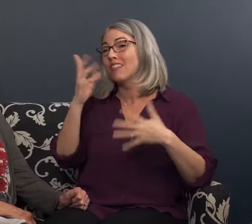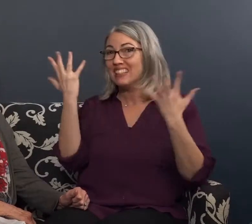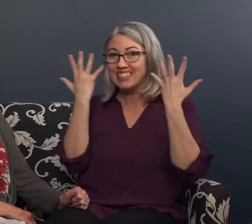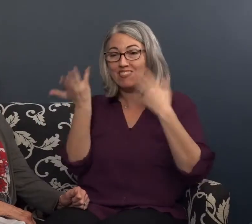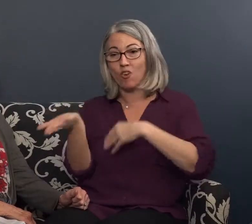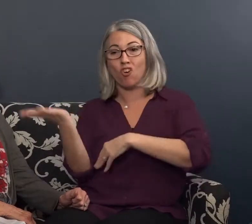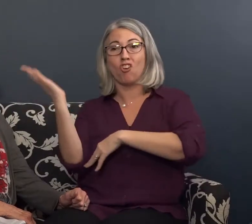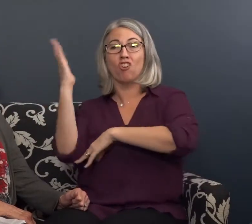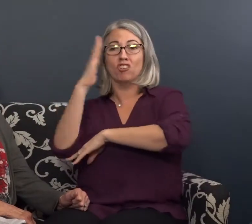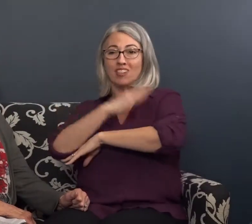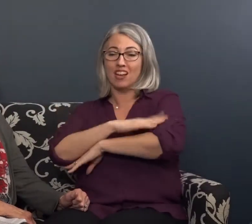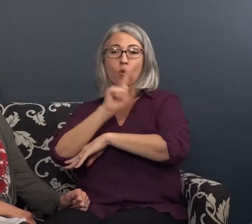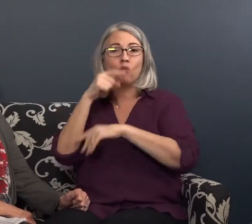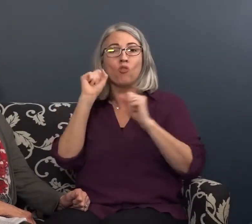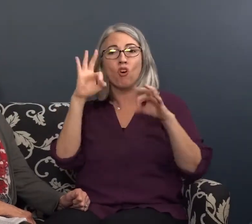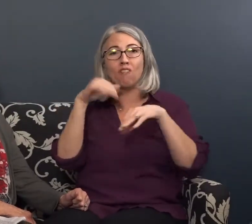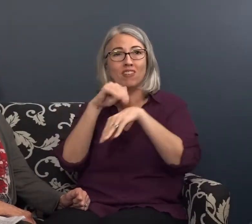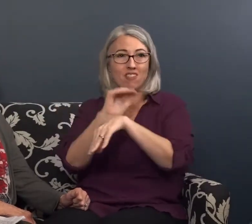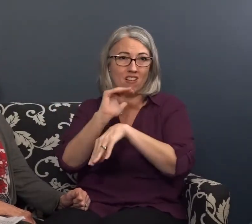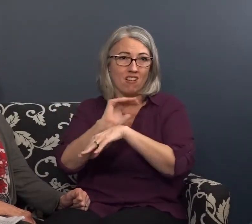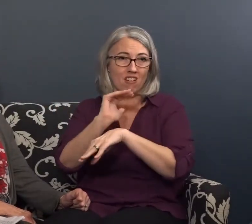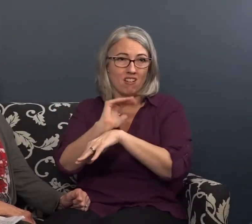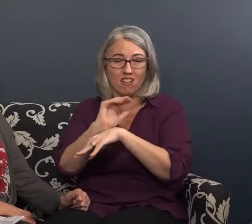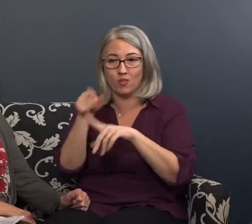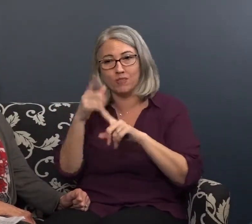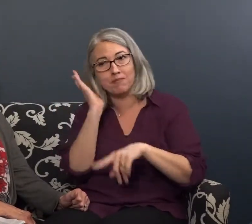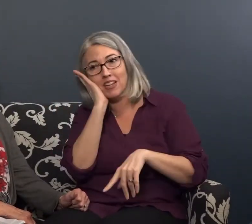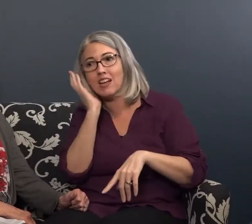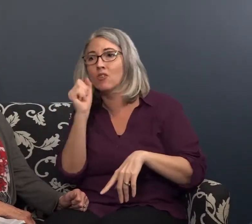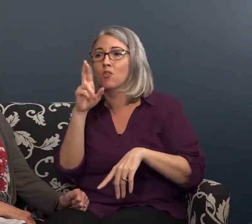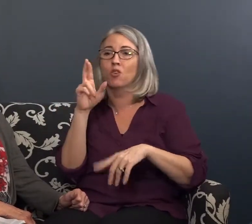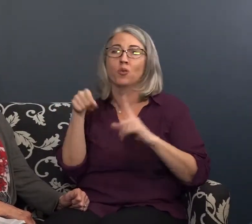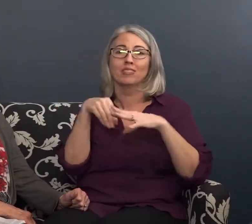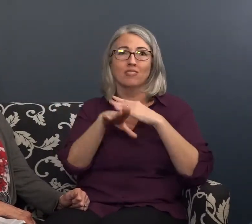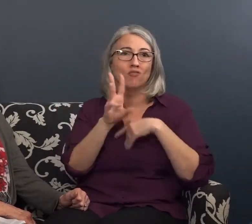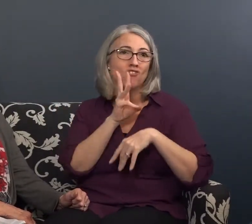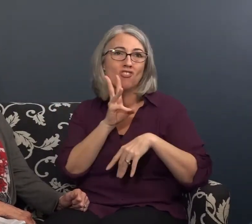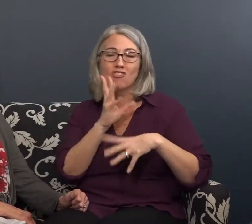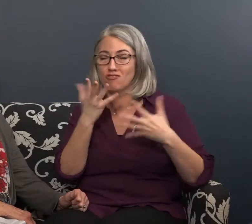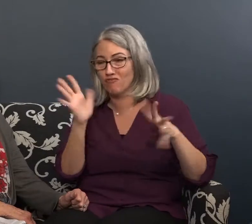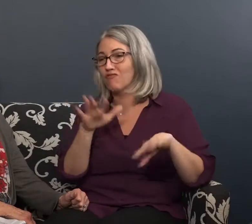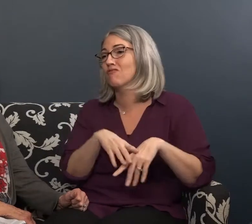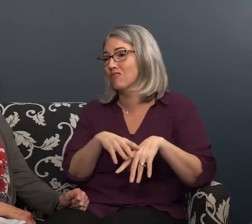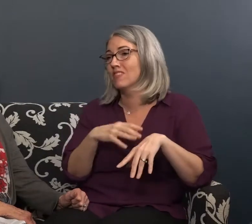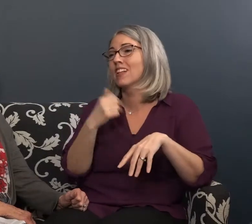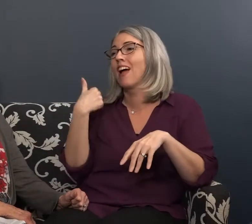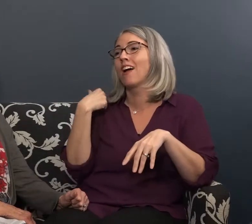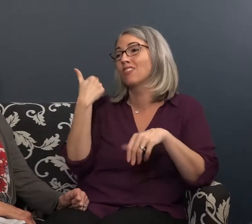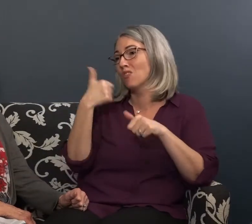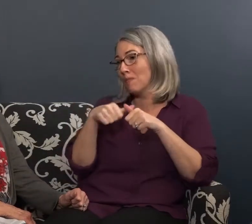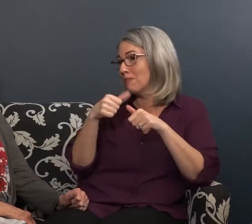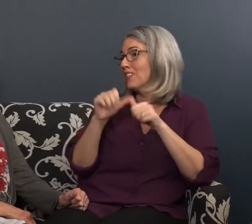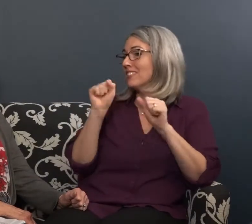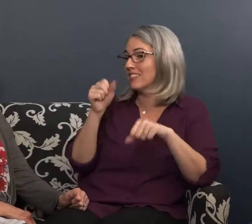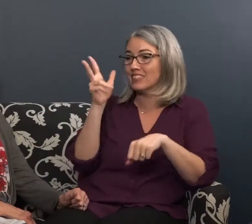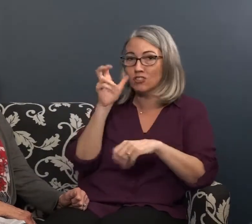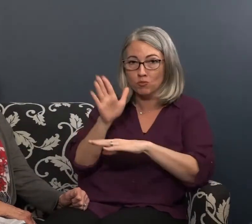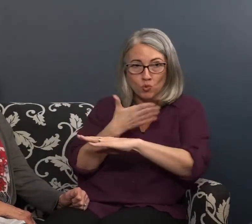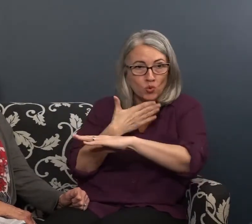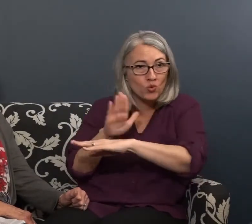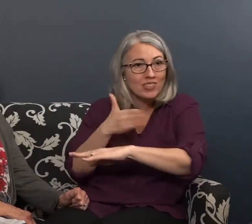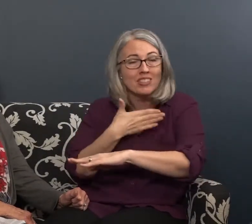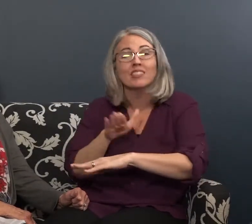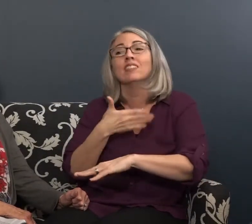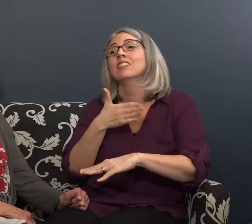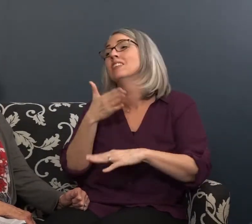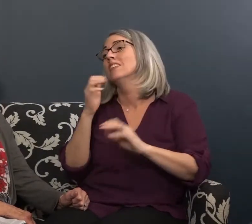my hearing aids on I couldn't hear anything so I got to the point where I did wear them all day long and only took them out at night or if I was in the